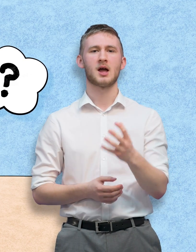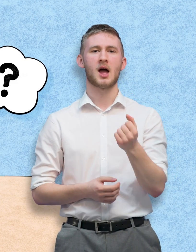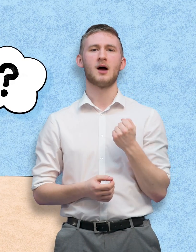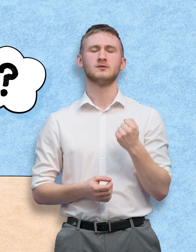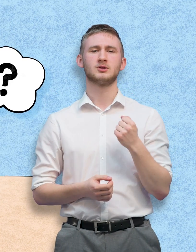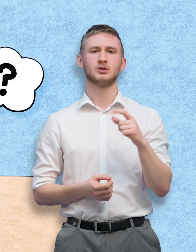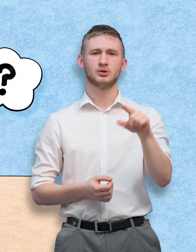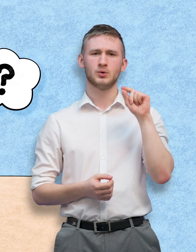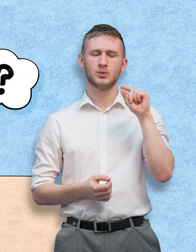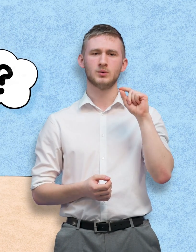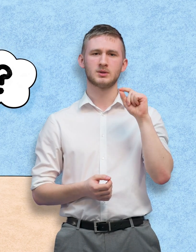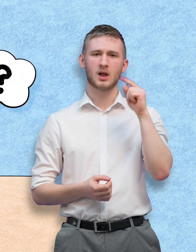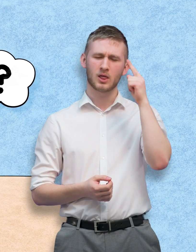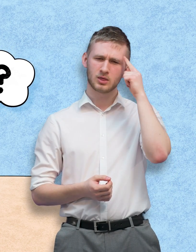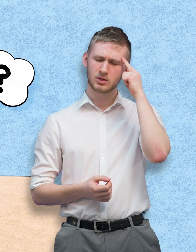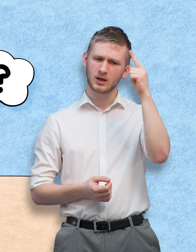So what were they going to say?